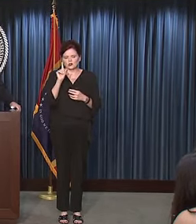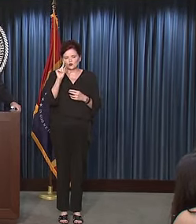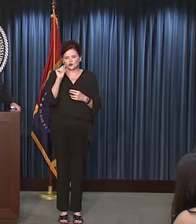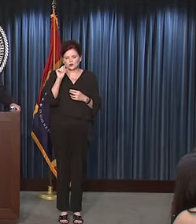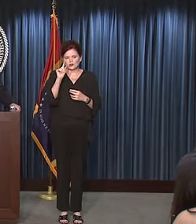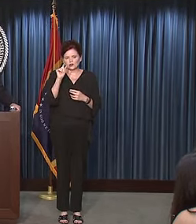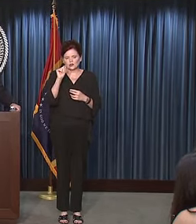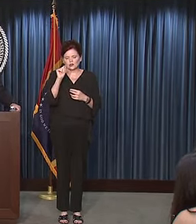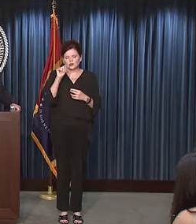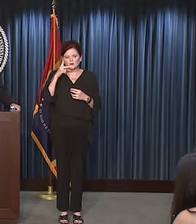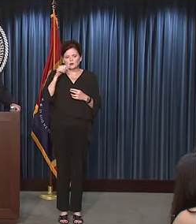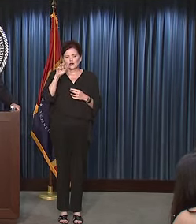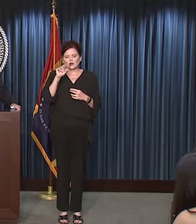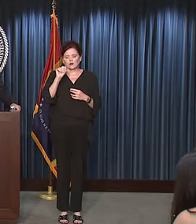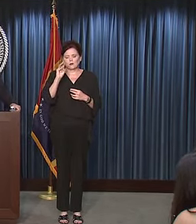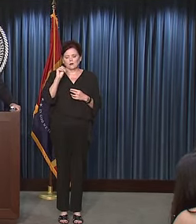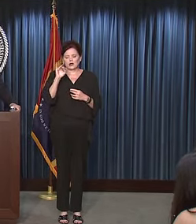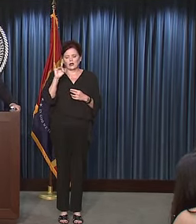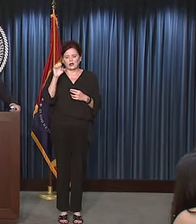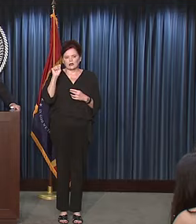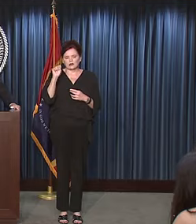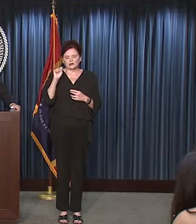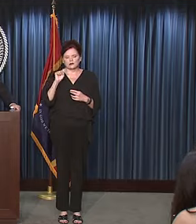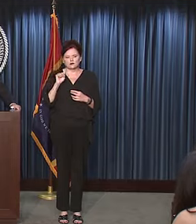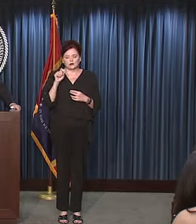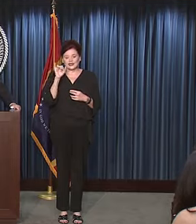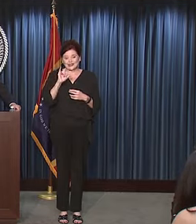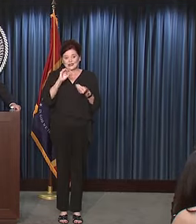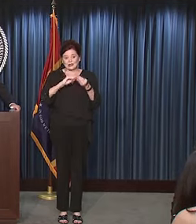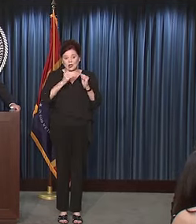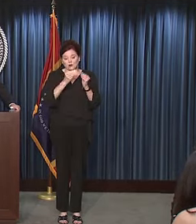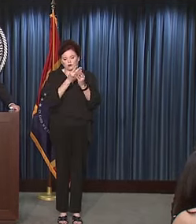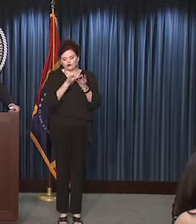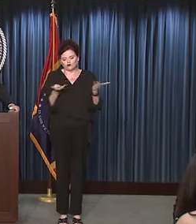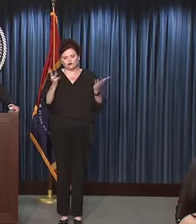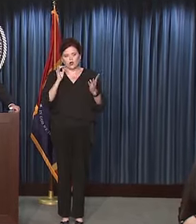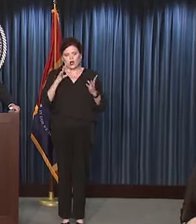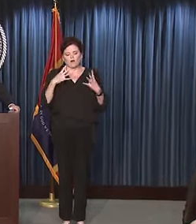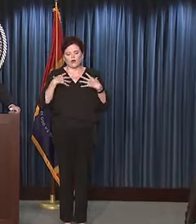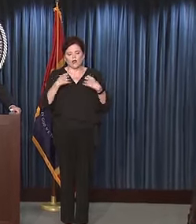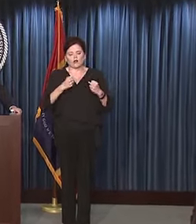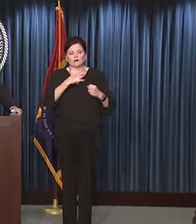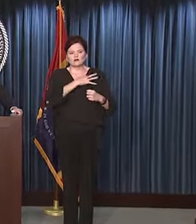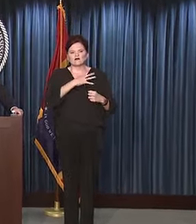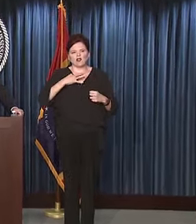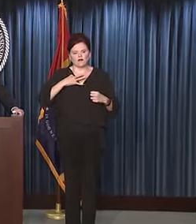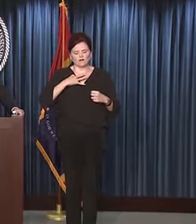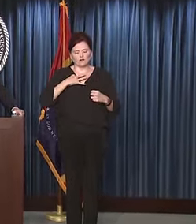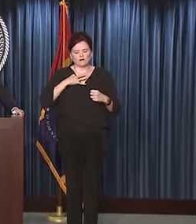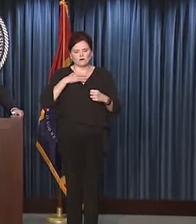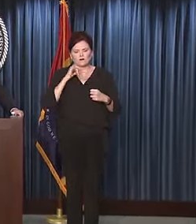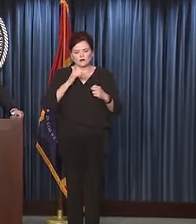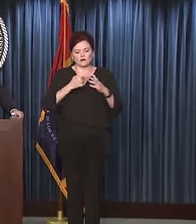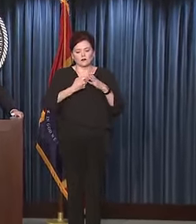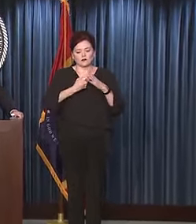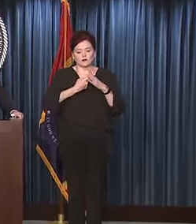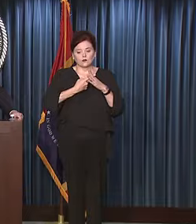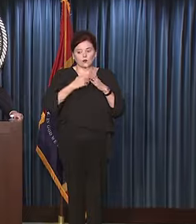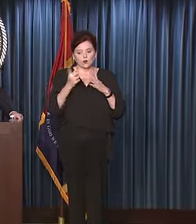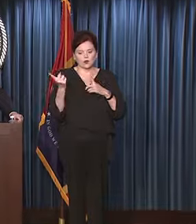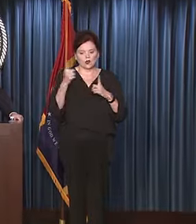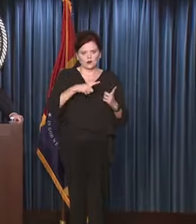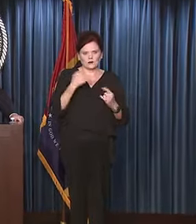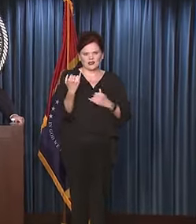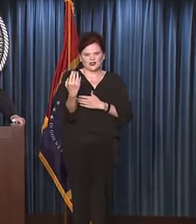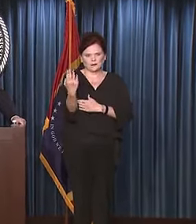paramedics. These are the number of health care personnel beginning to deploy this